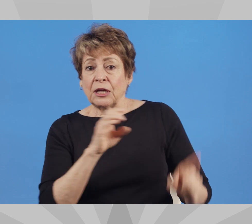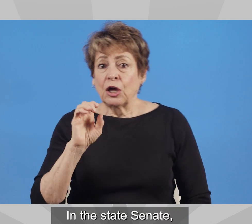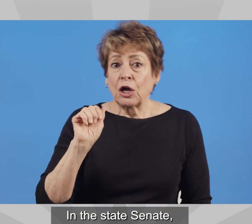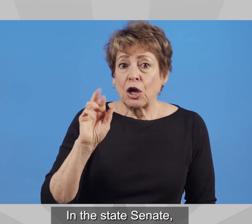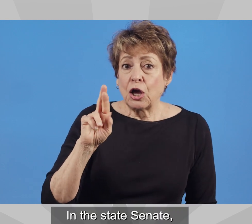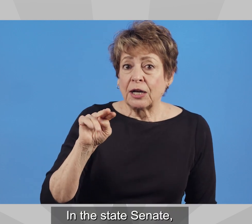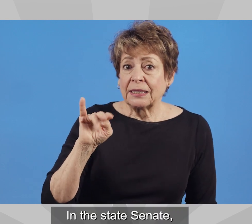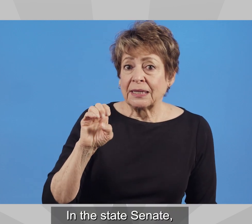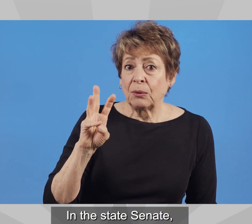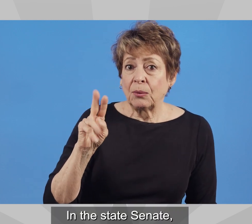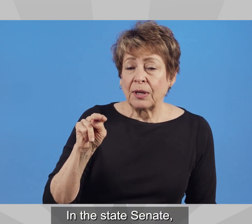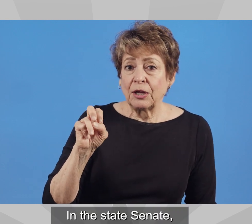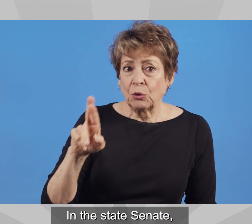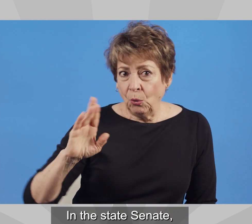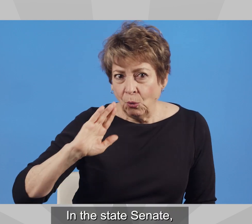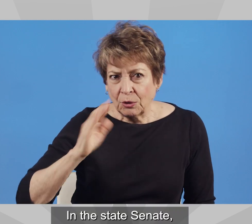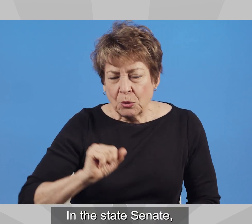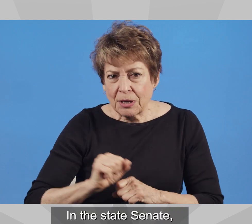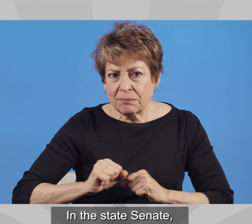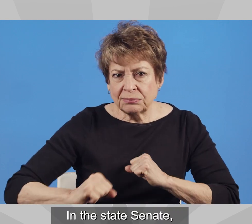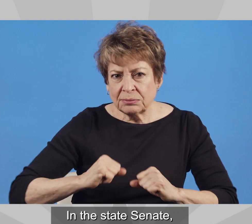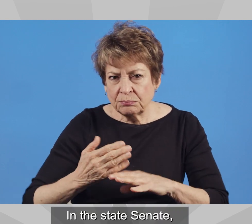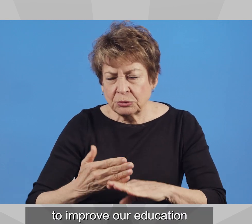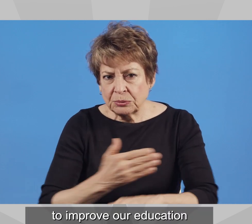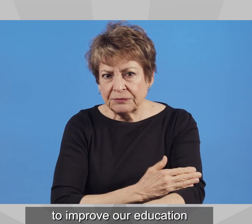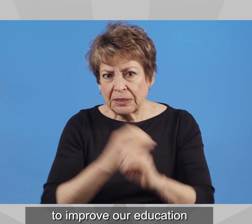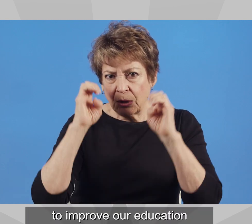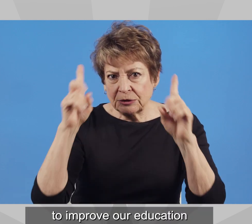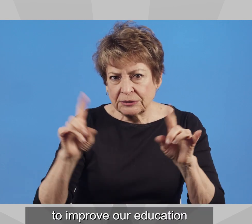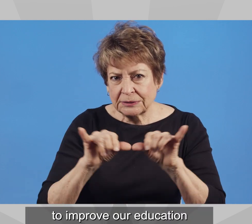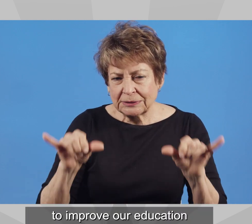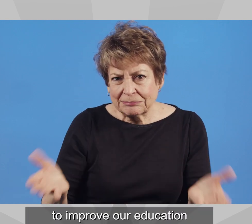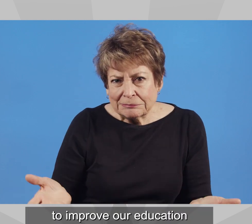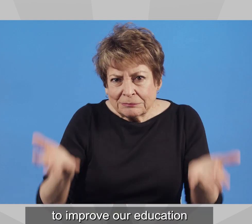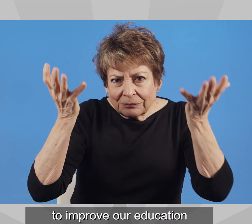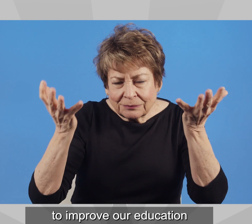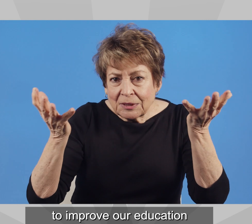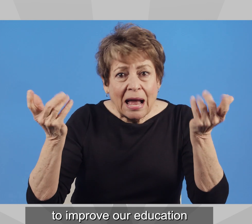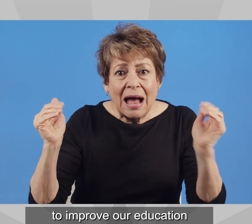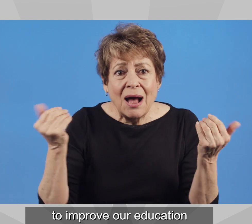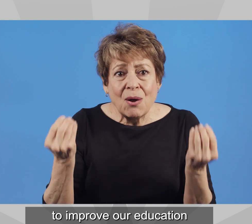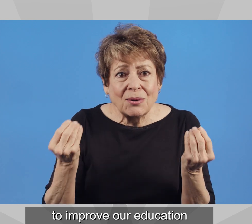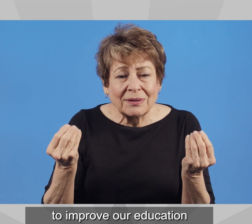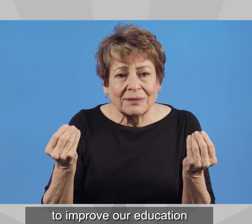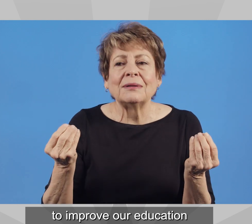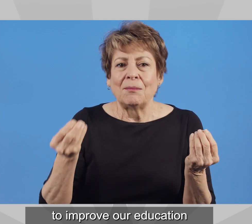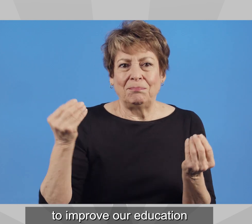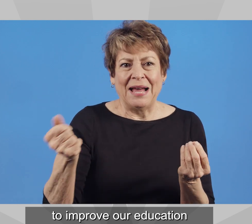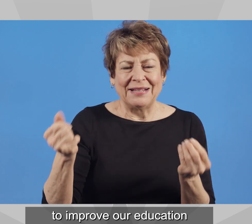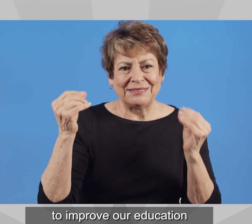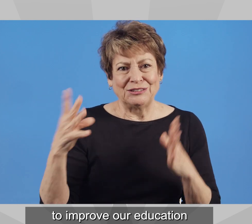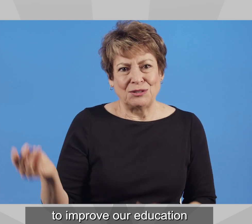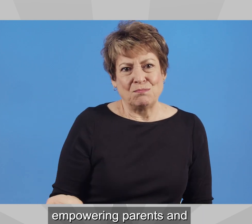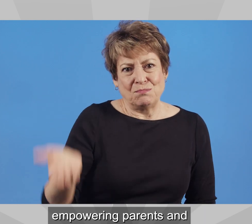In the state senate, Karine Werner will work to improve our education system by paying teachers more,